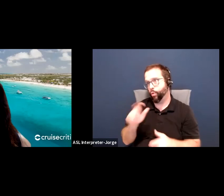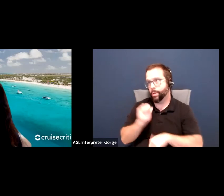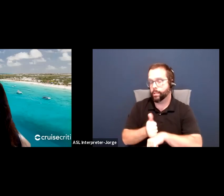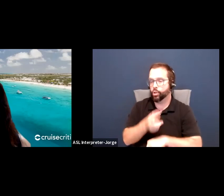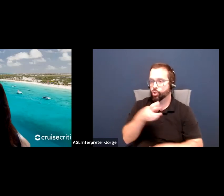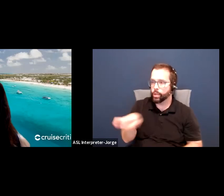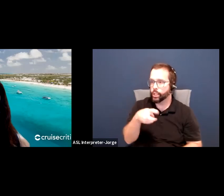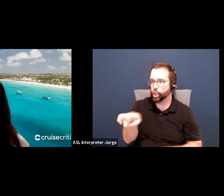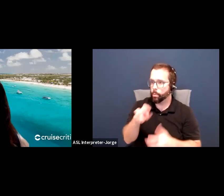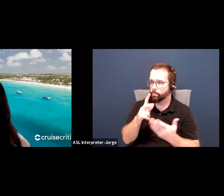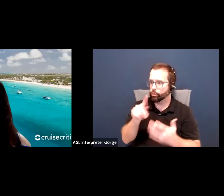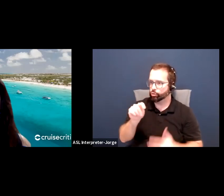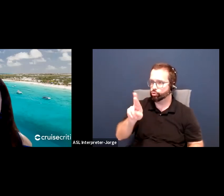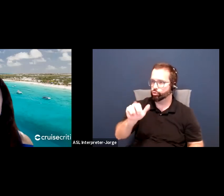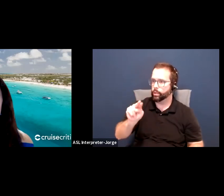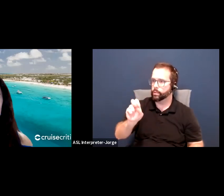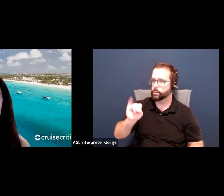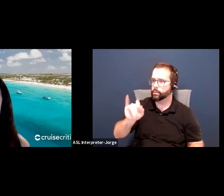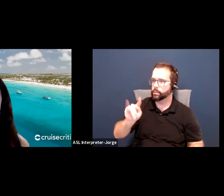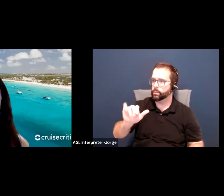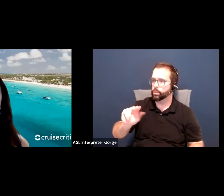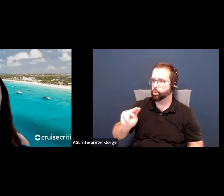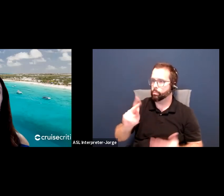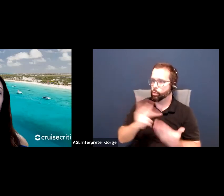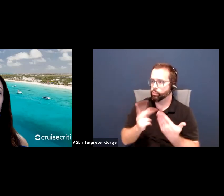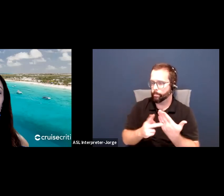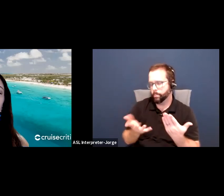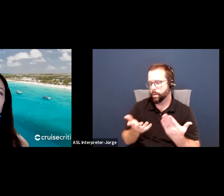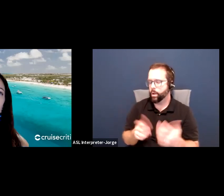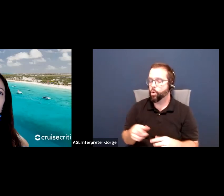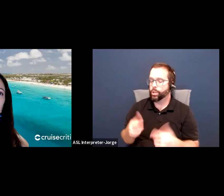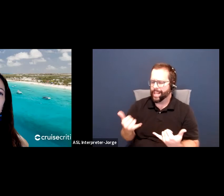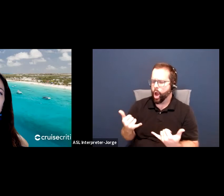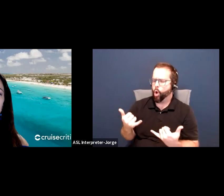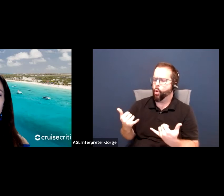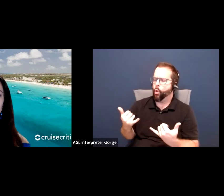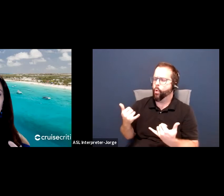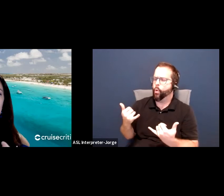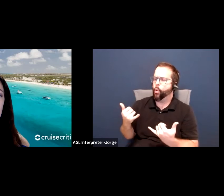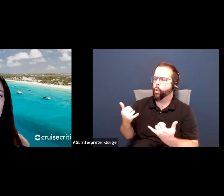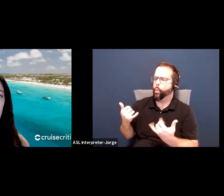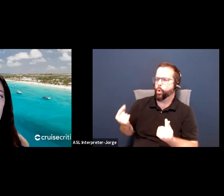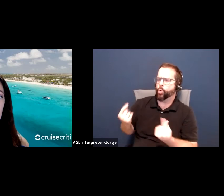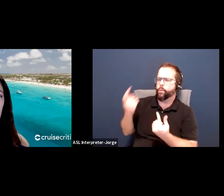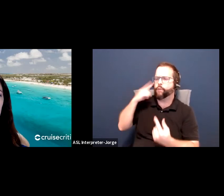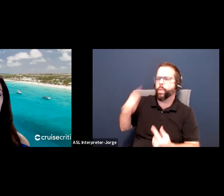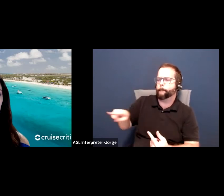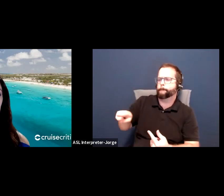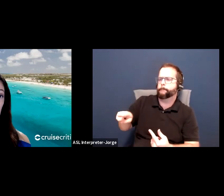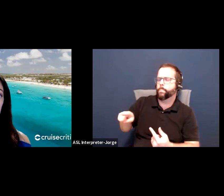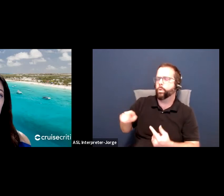this helps to think through is, what are we doing for them right now? And do we want to, do we need to keep them,